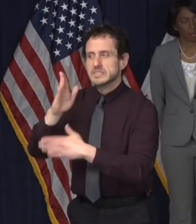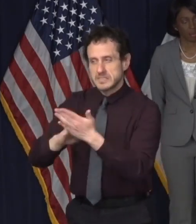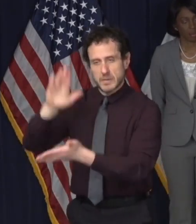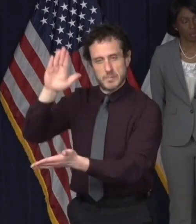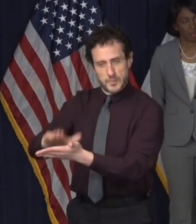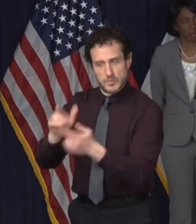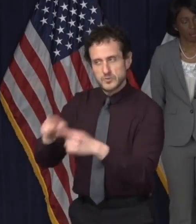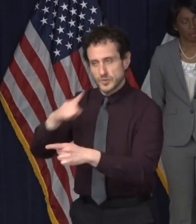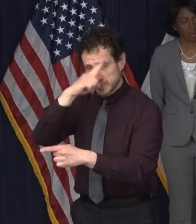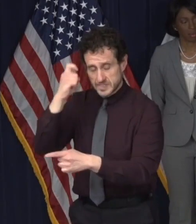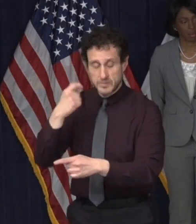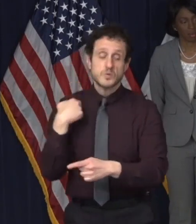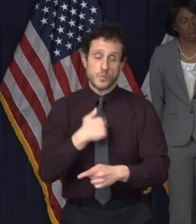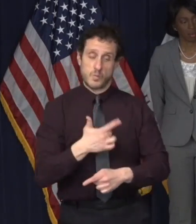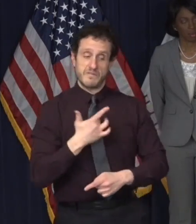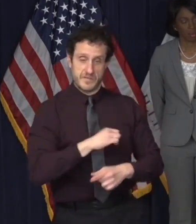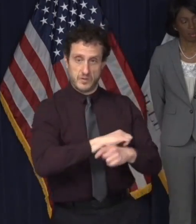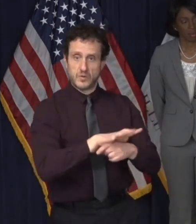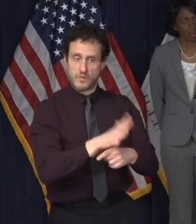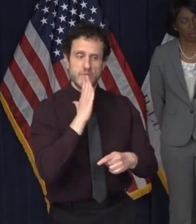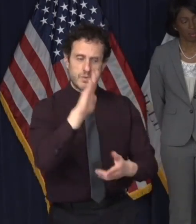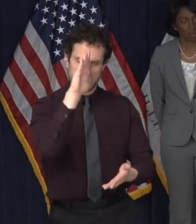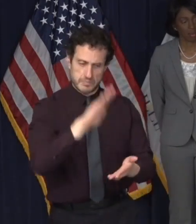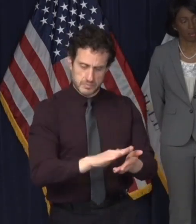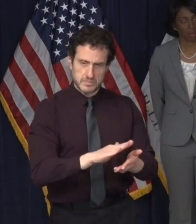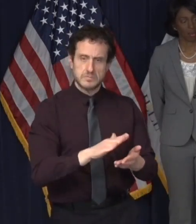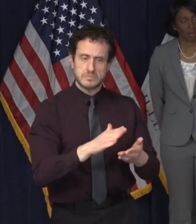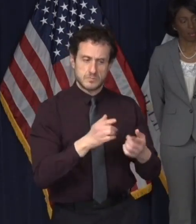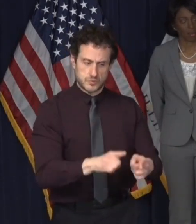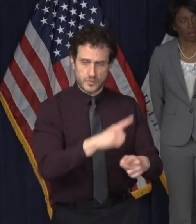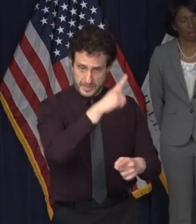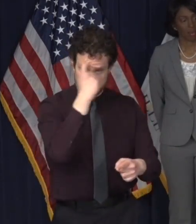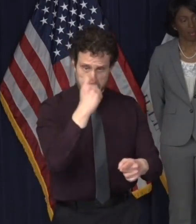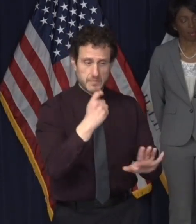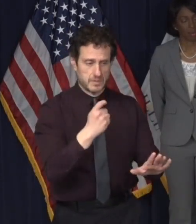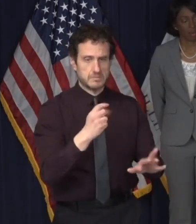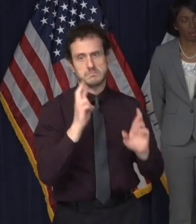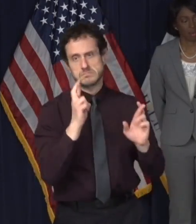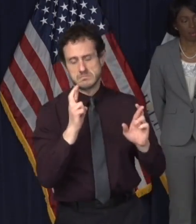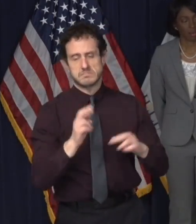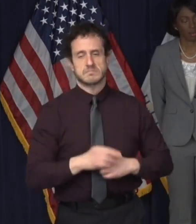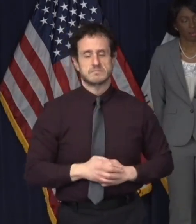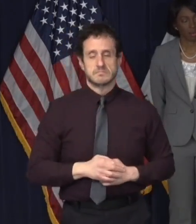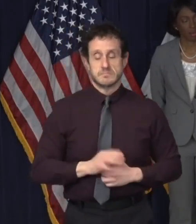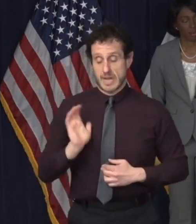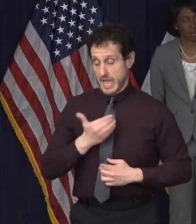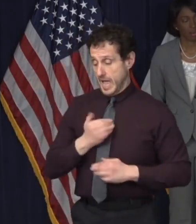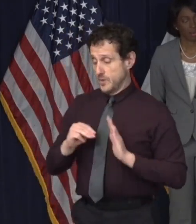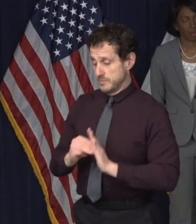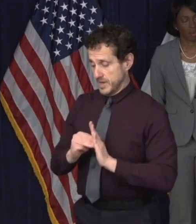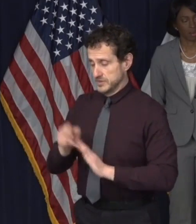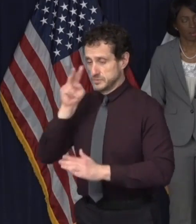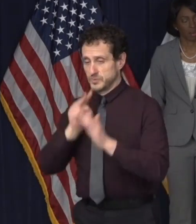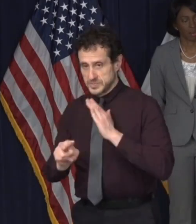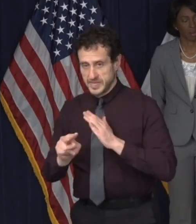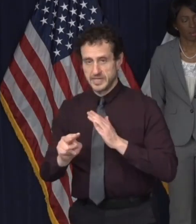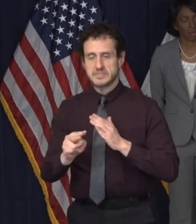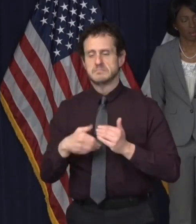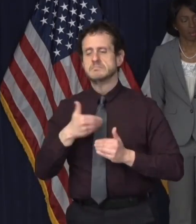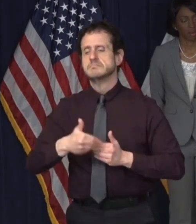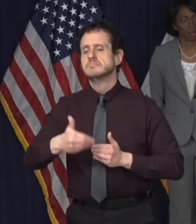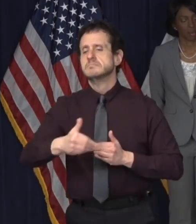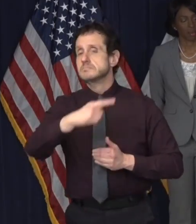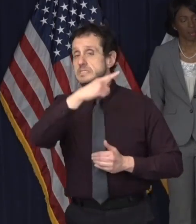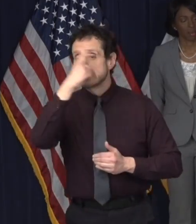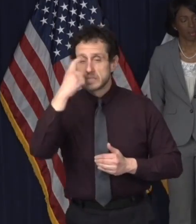will do so also. This means that our models, the University of Illinois models, predict that as we get into the summer